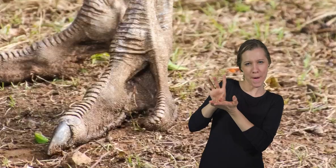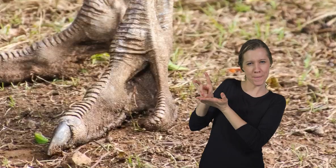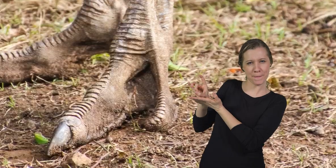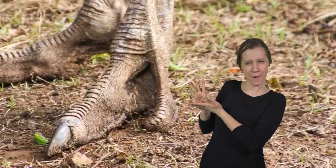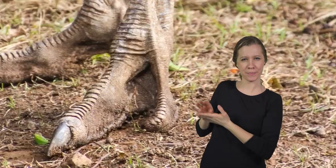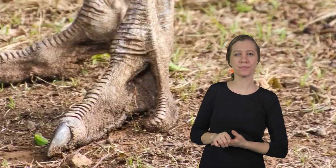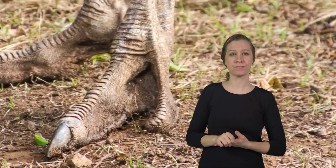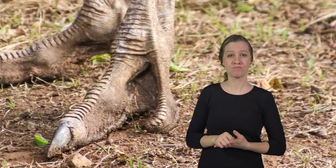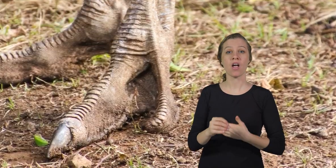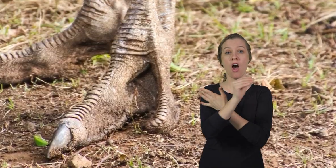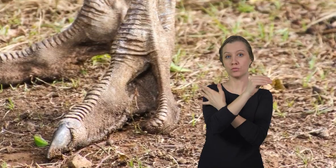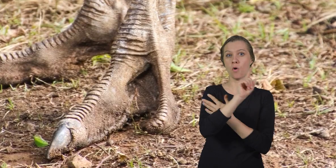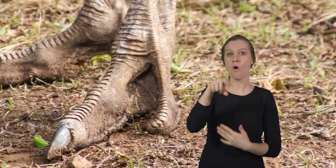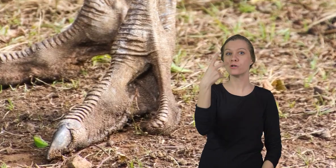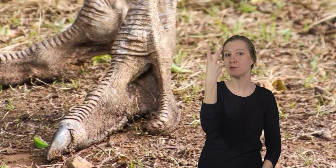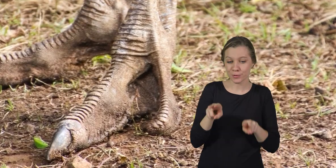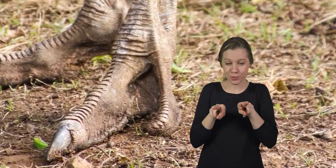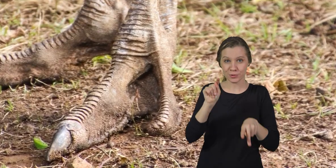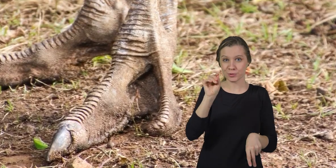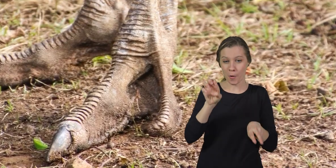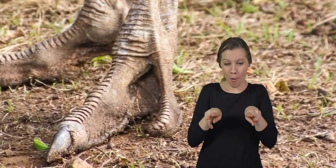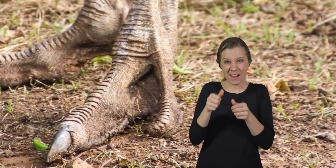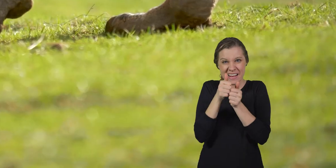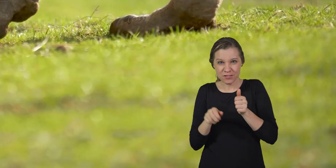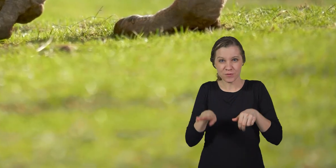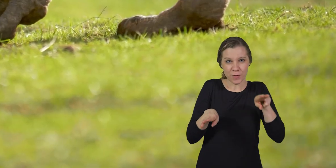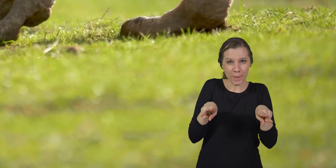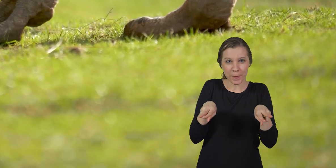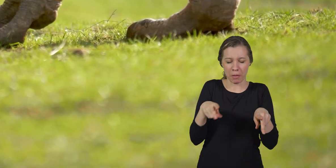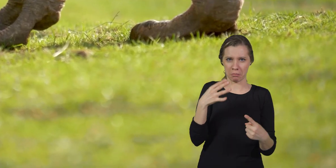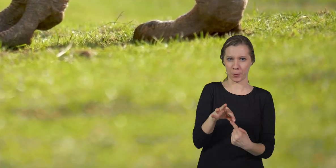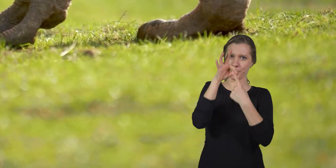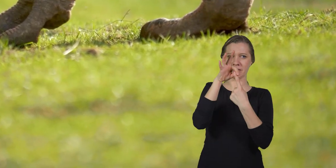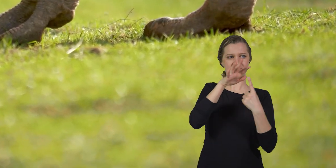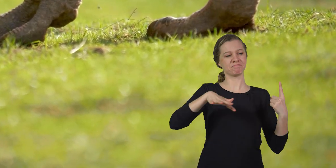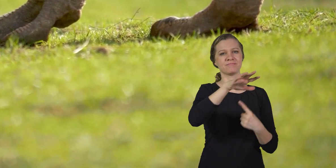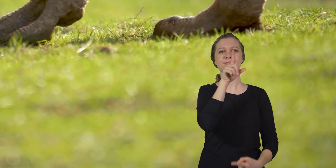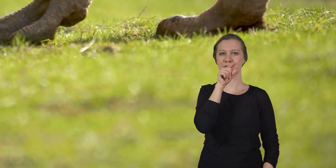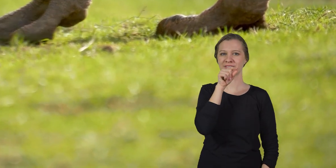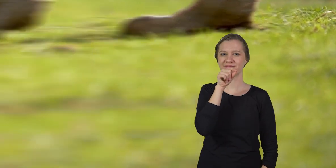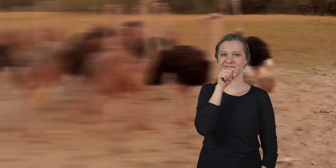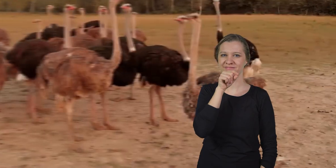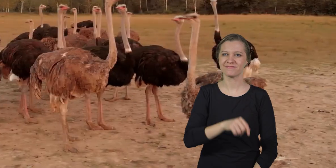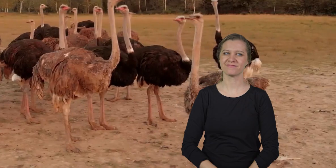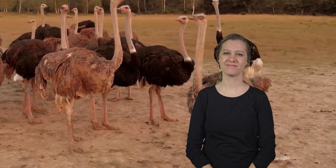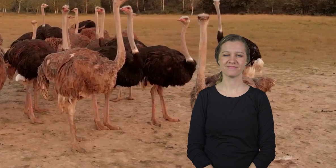Ostriches only have two toes on each foot, though, which is a unique trait among birds. Another